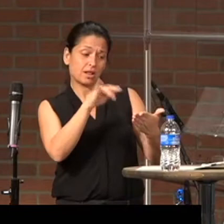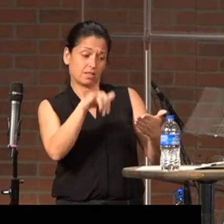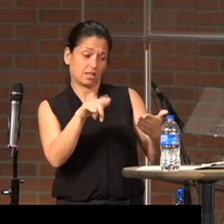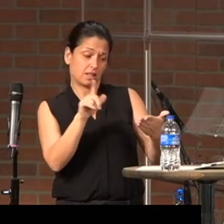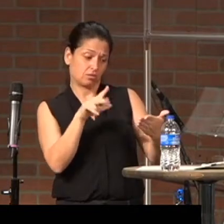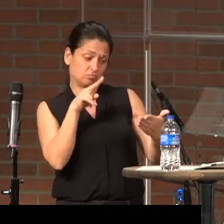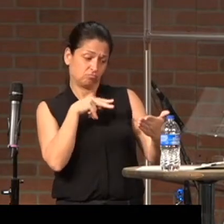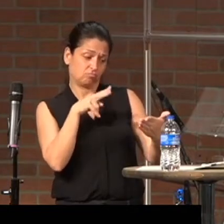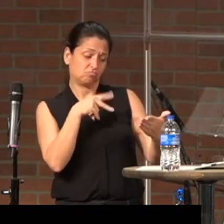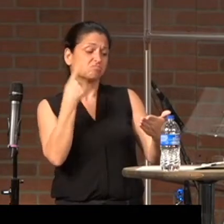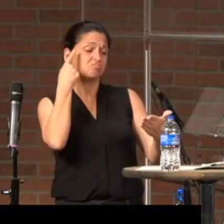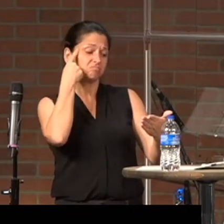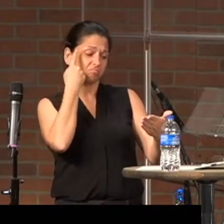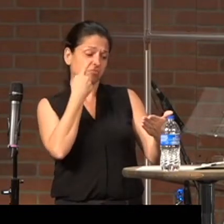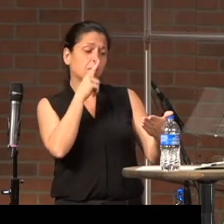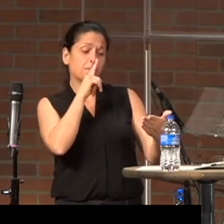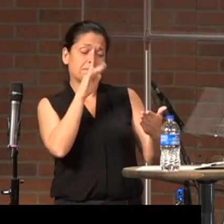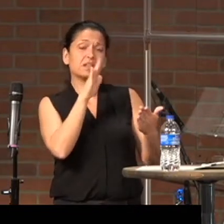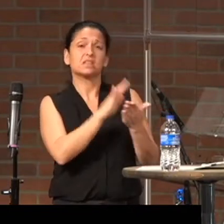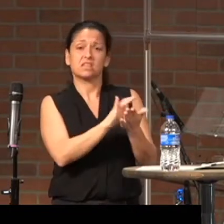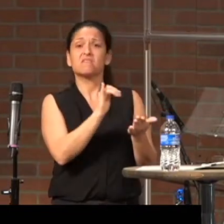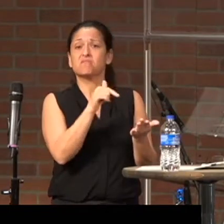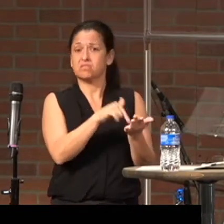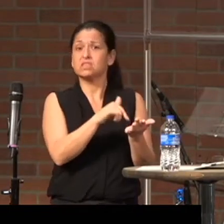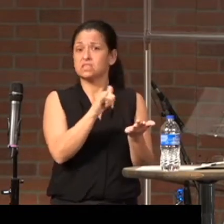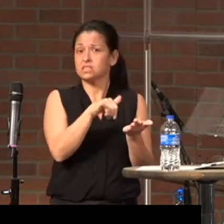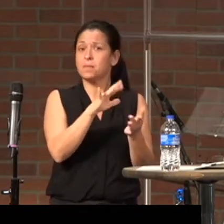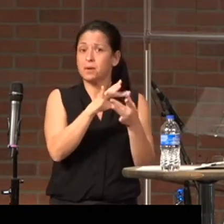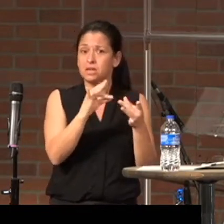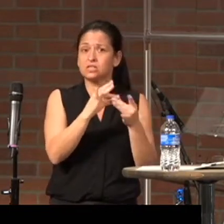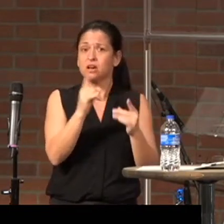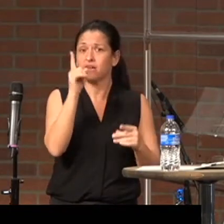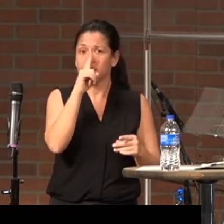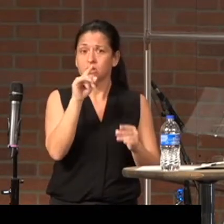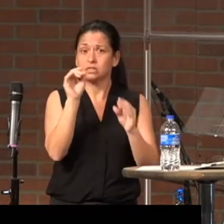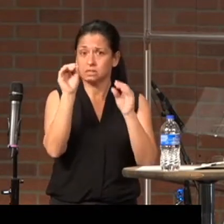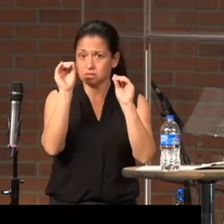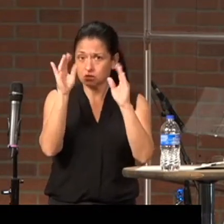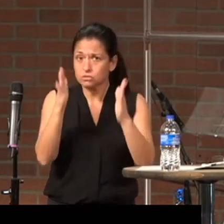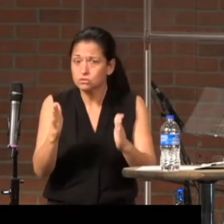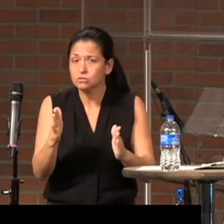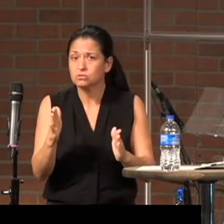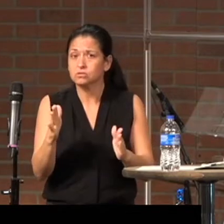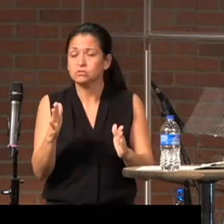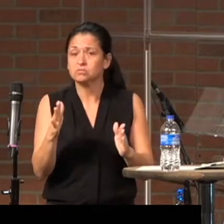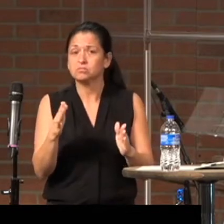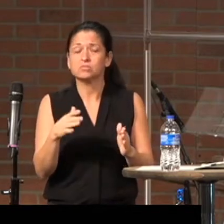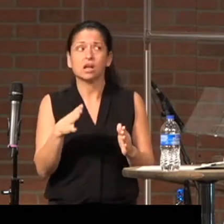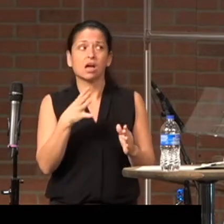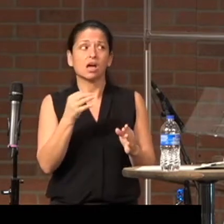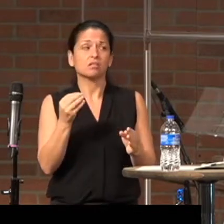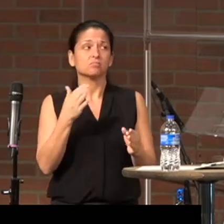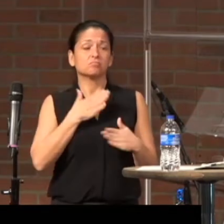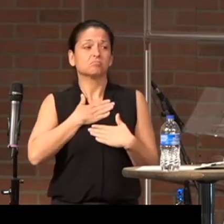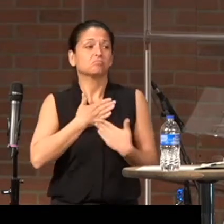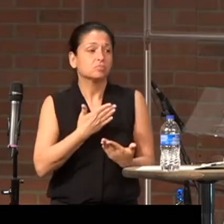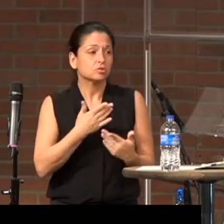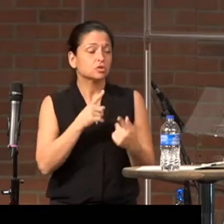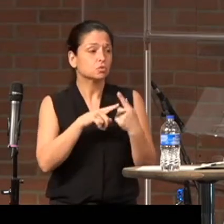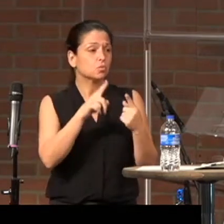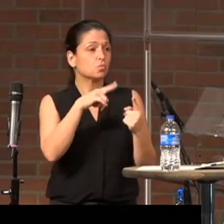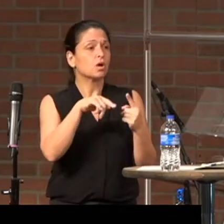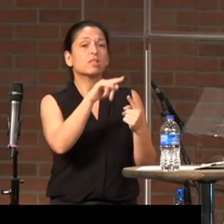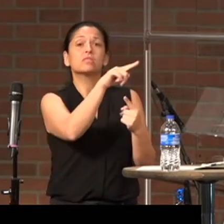have believed the message of those false teachers. And they've allowed themselves to succumb to what